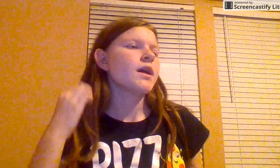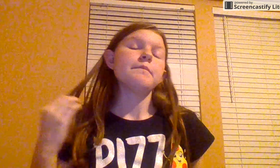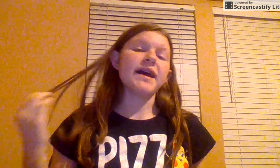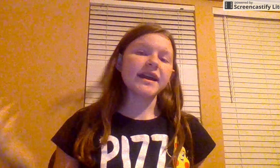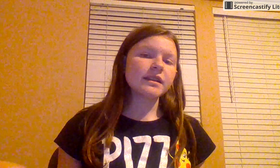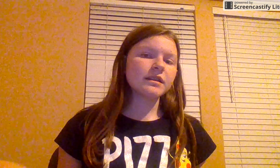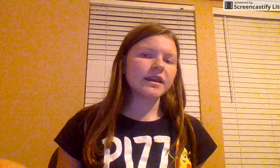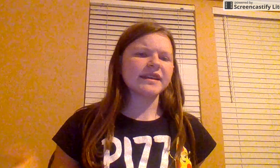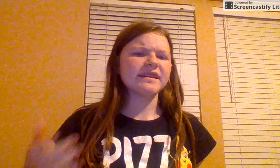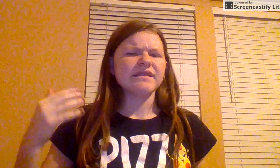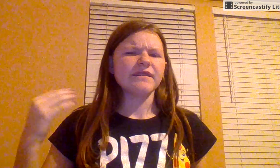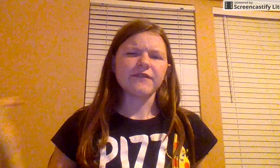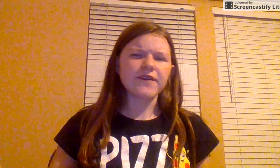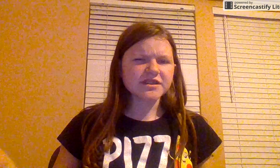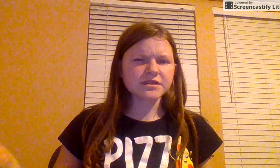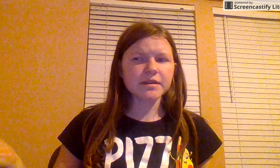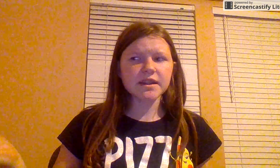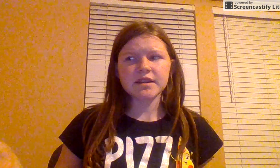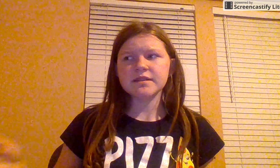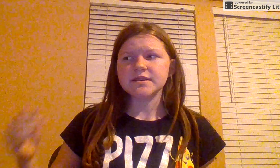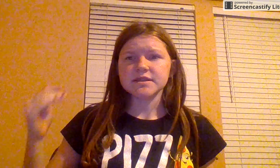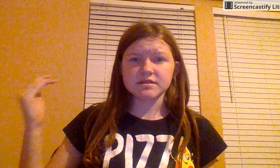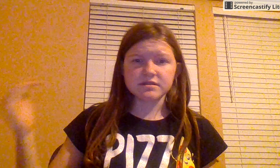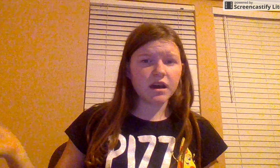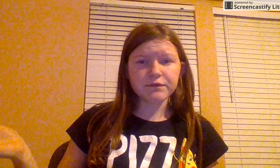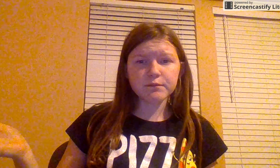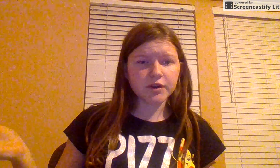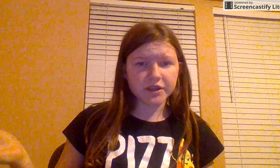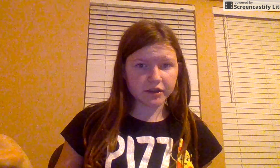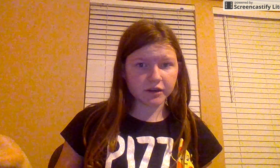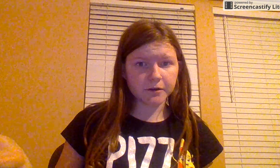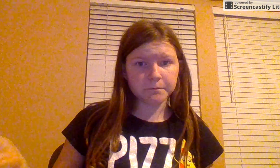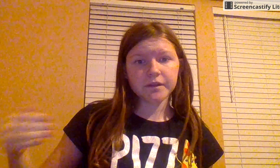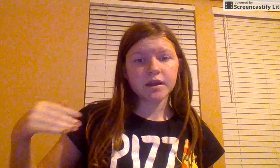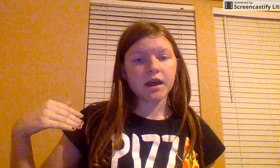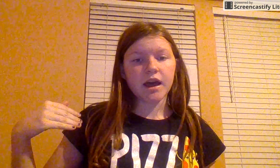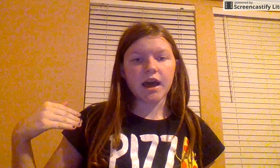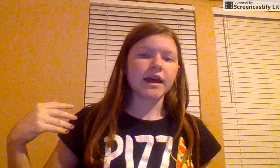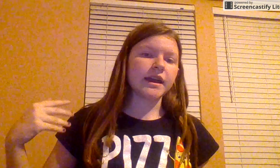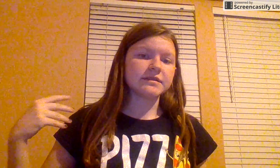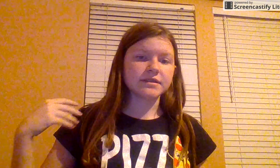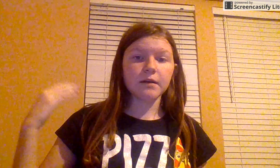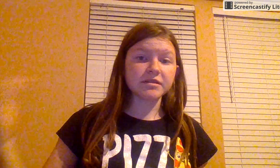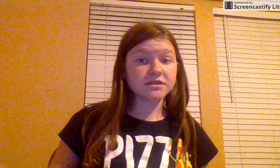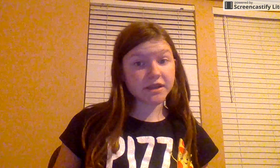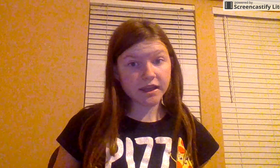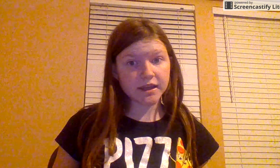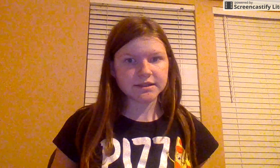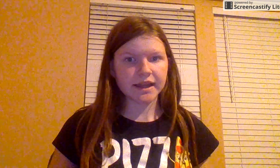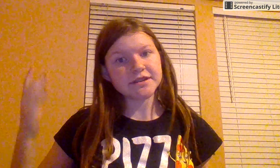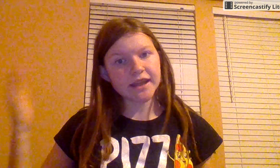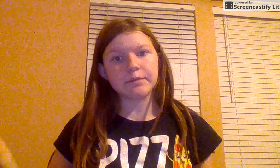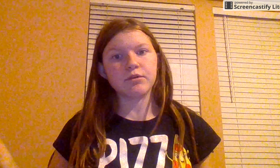back in, like, freshman, sophomore year, I saw a bunch of kids at the table,